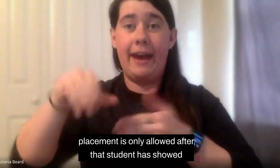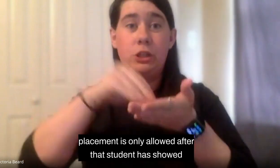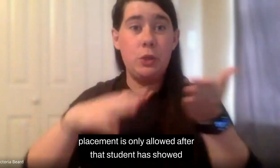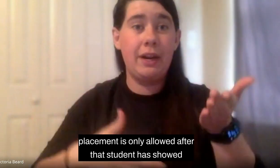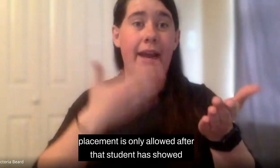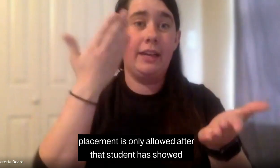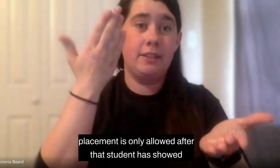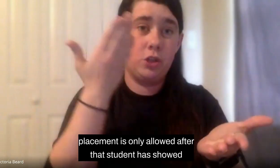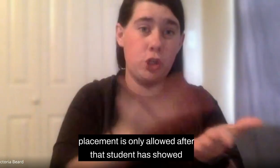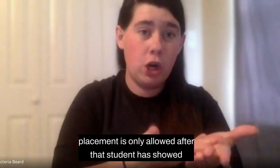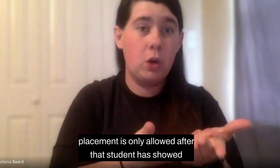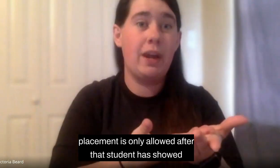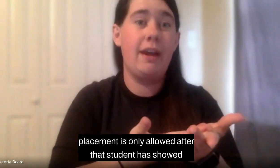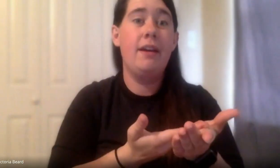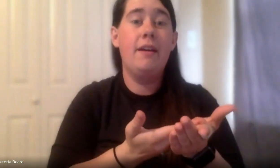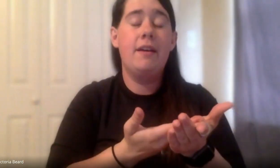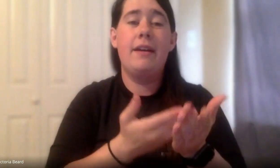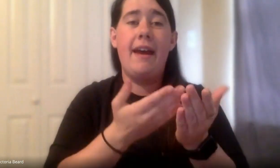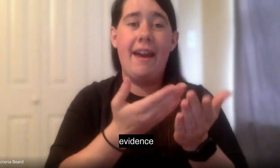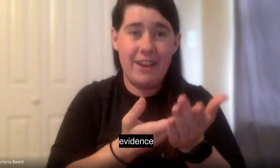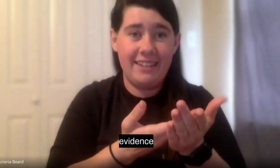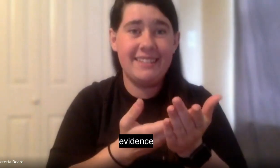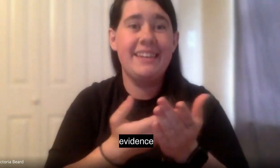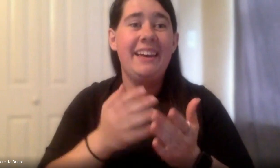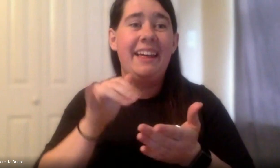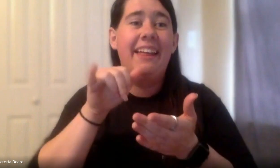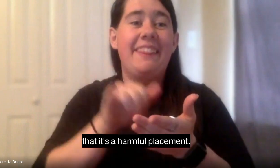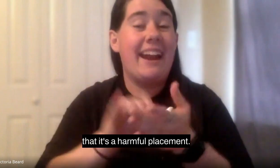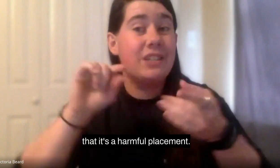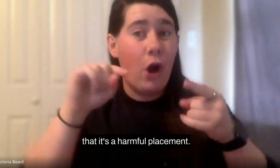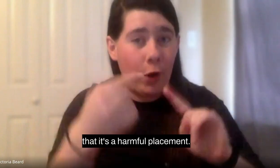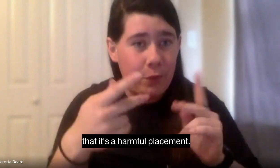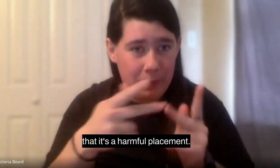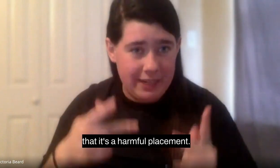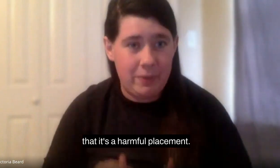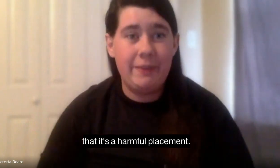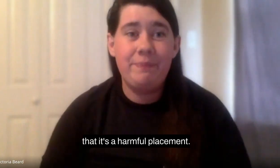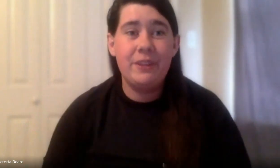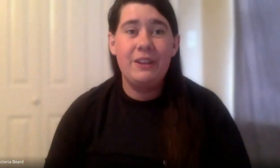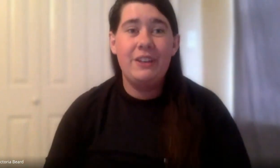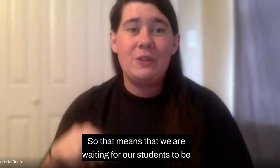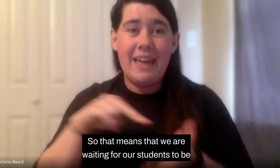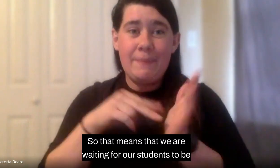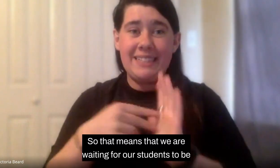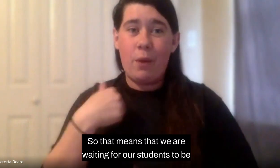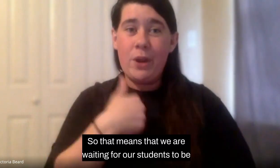student has showed evidence that it's a harmful placement. So that means that we are